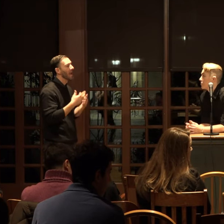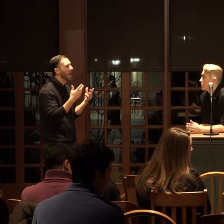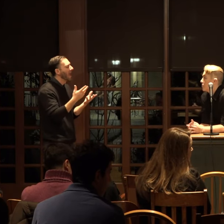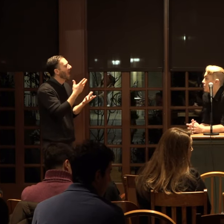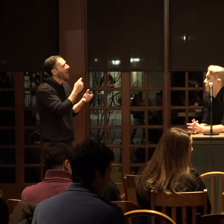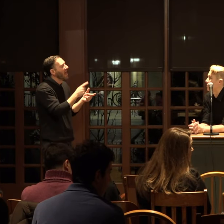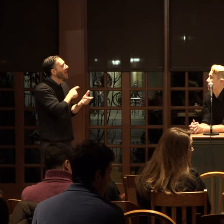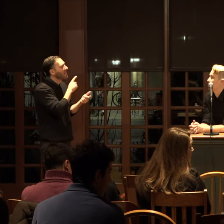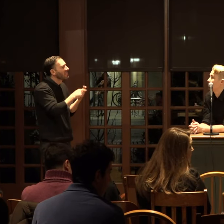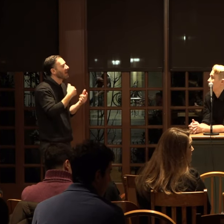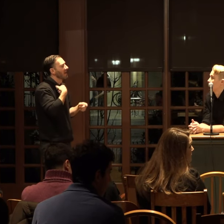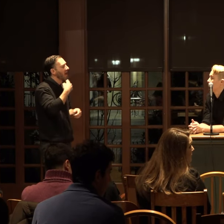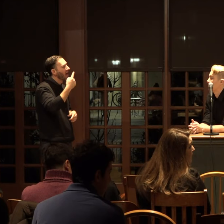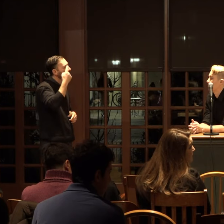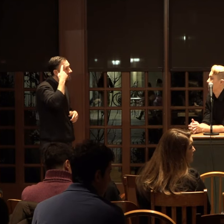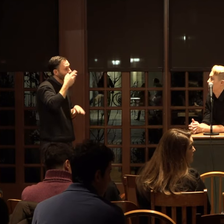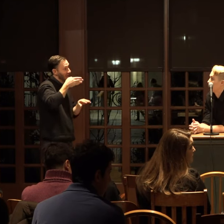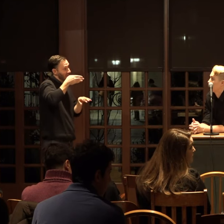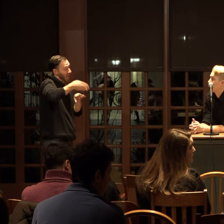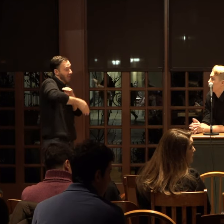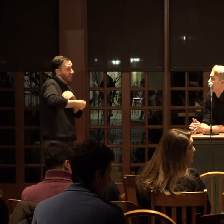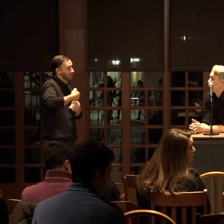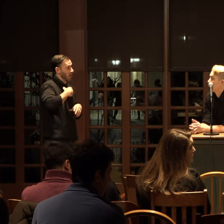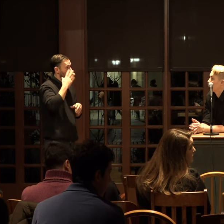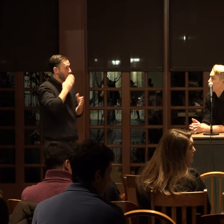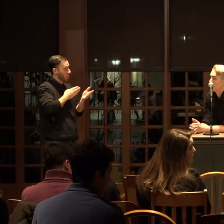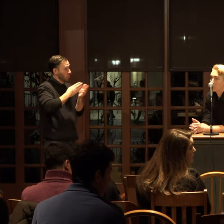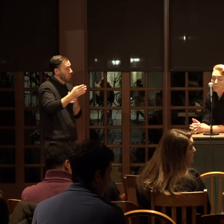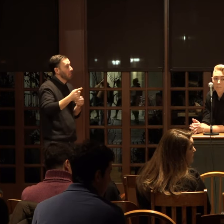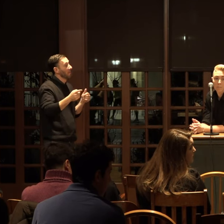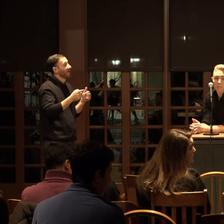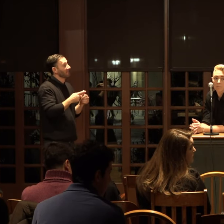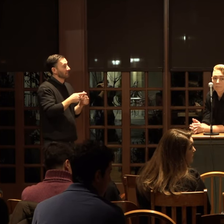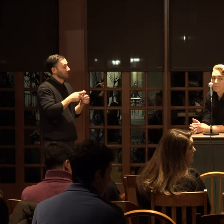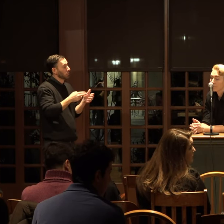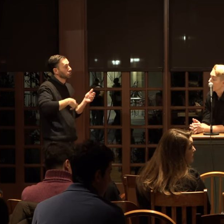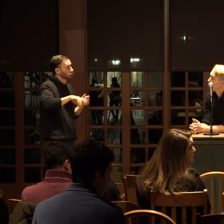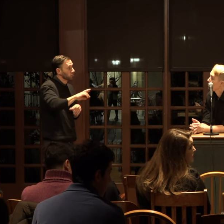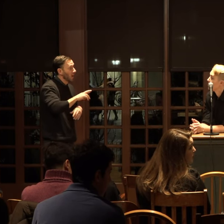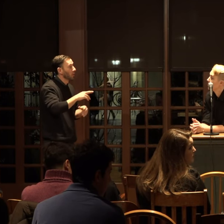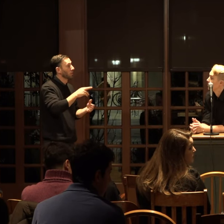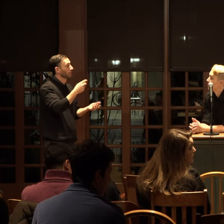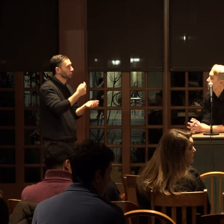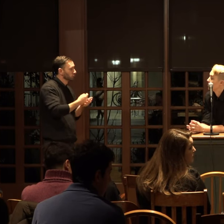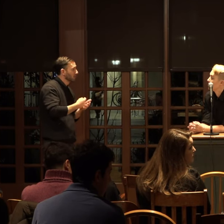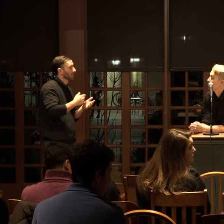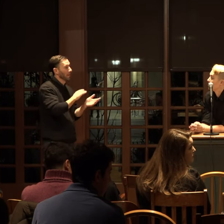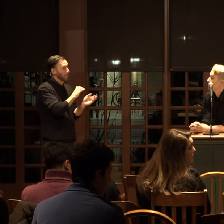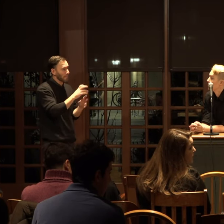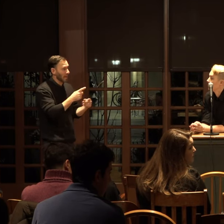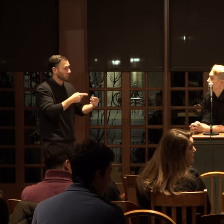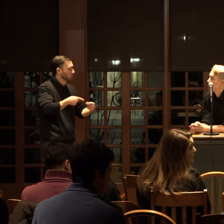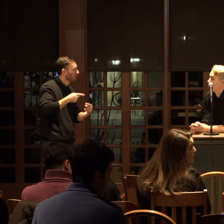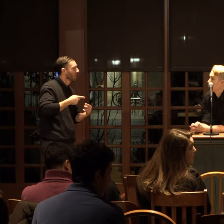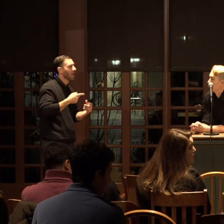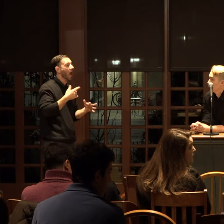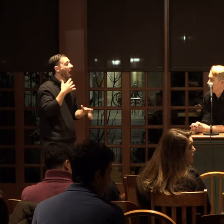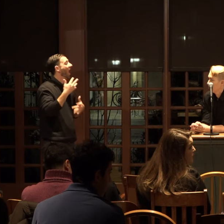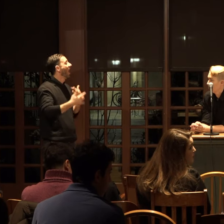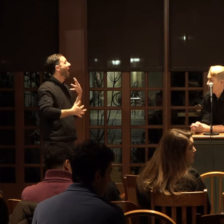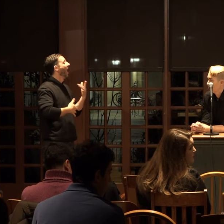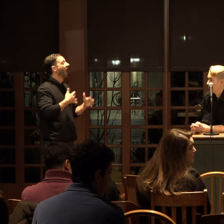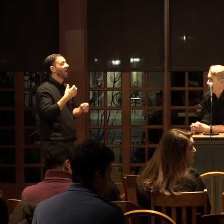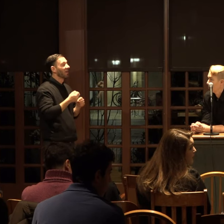And then I think after I went through my first round of treatment and I went back into struggling, I kind of hit this point where I was like,